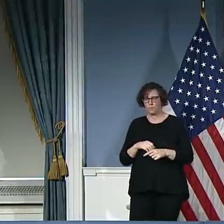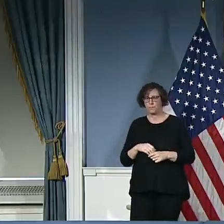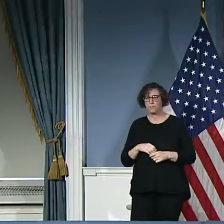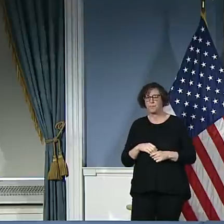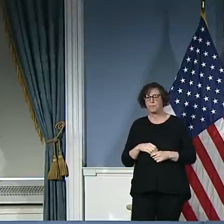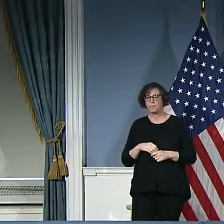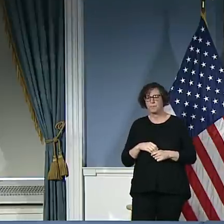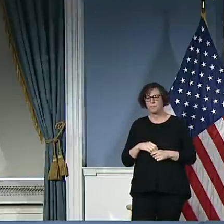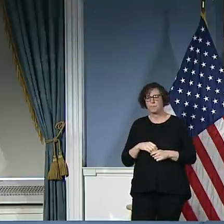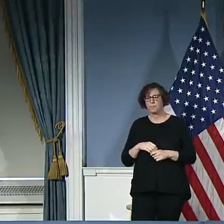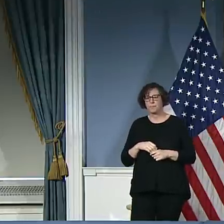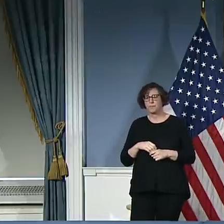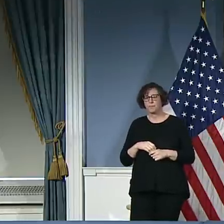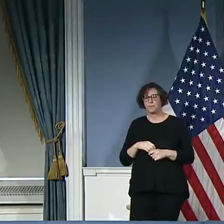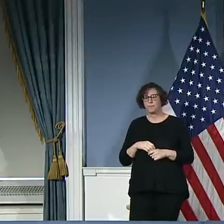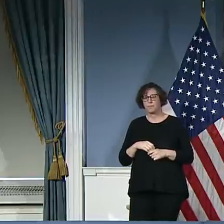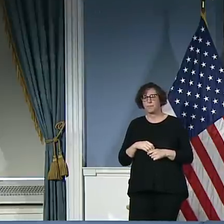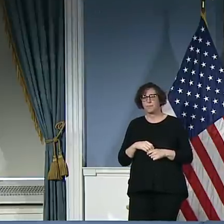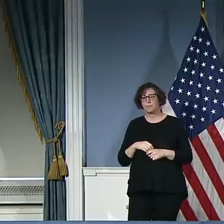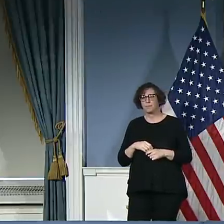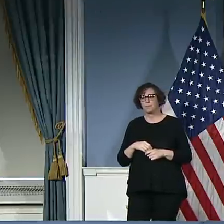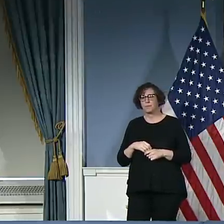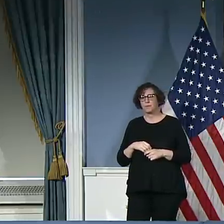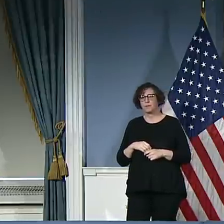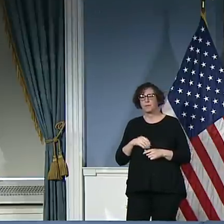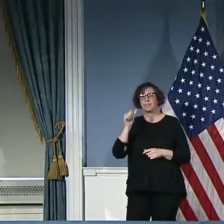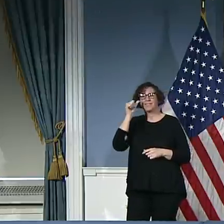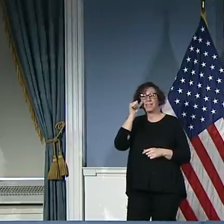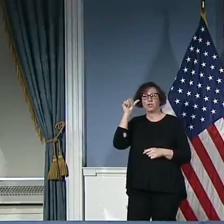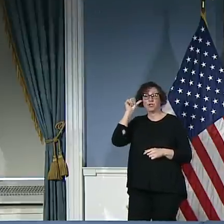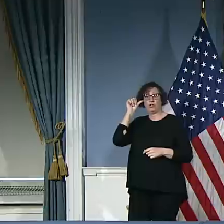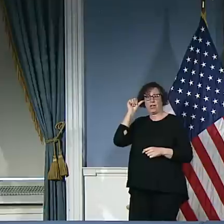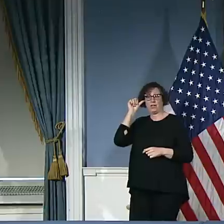just had the day yesterday with the fewest crimes.